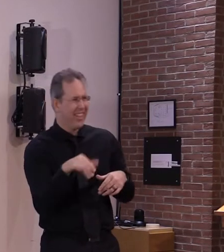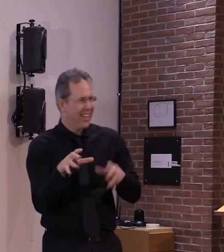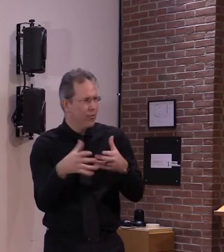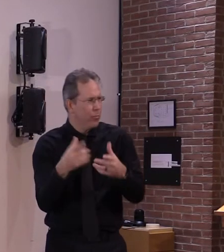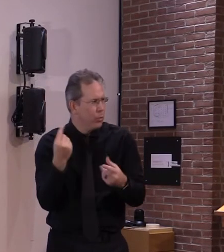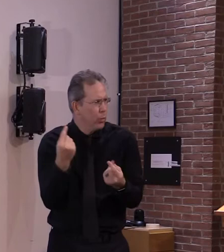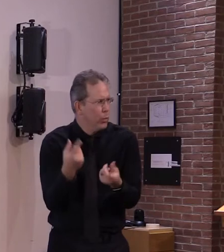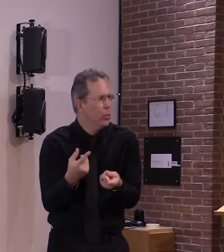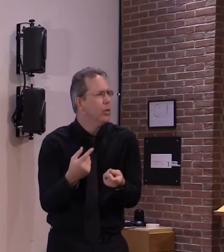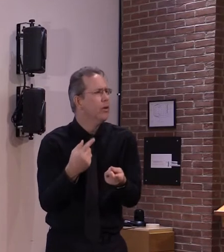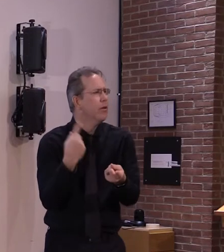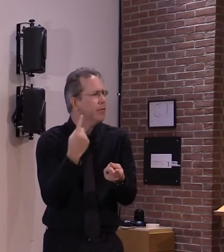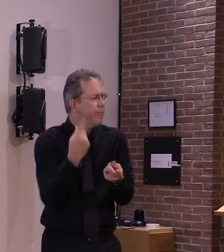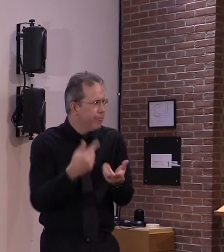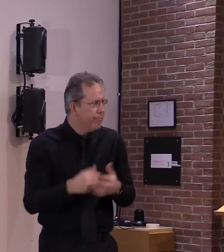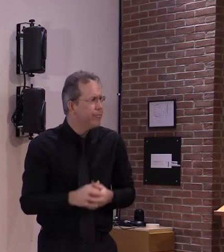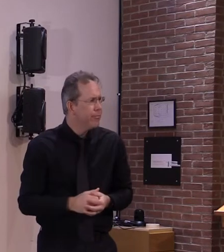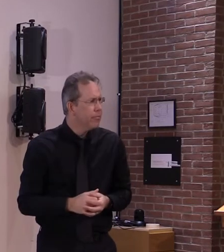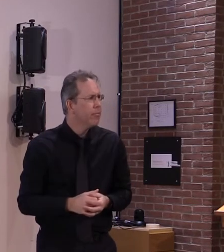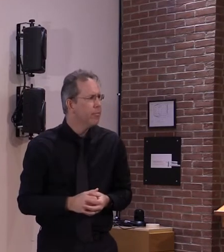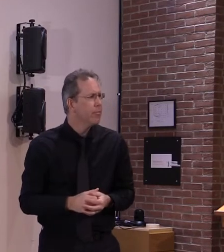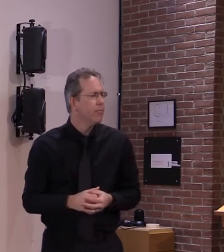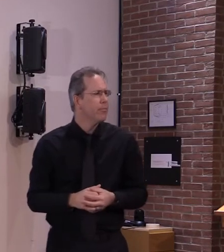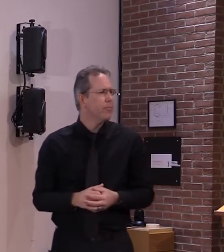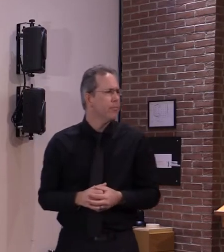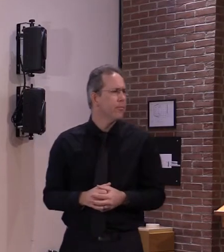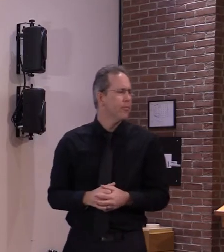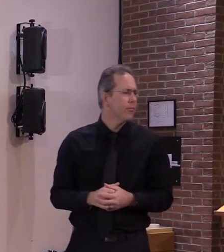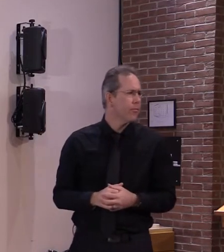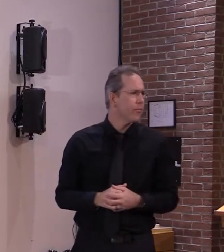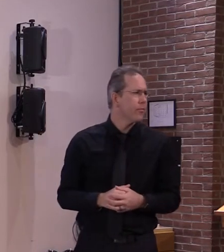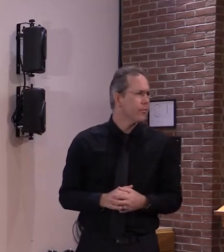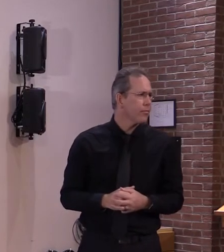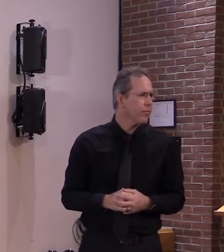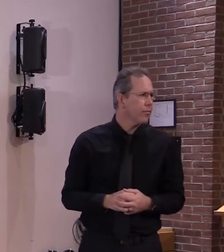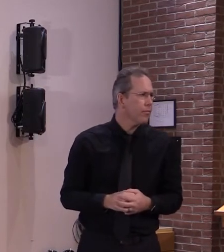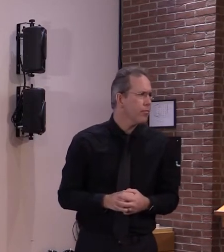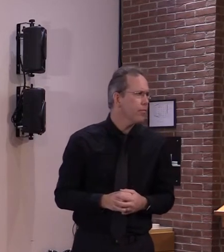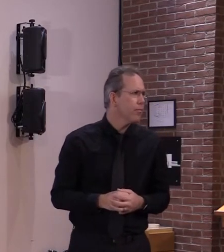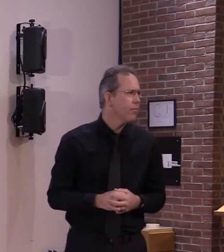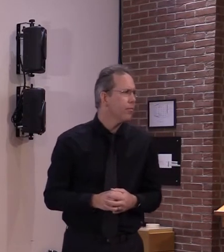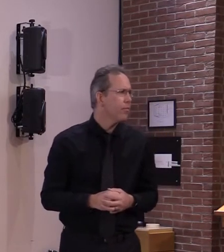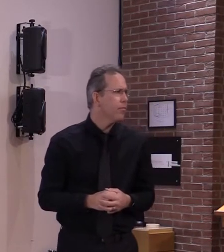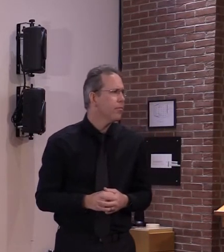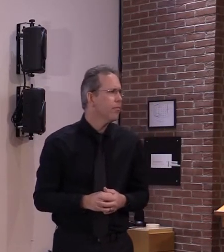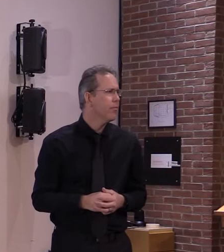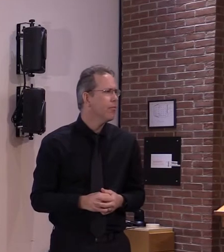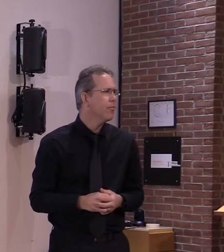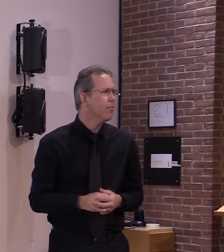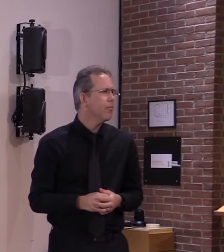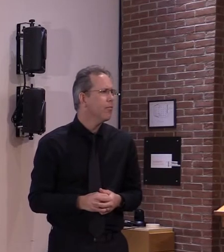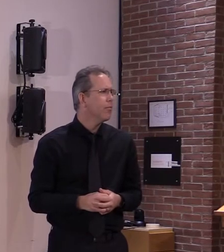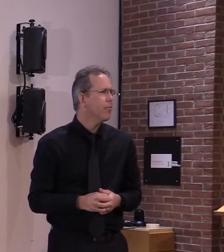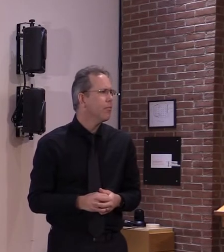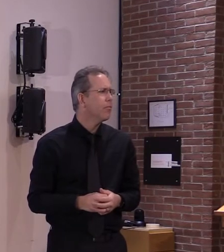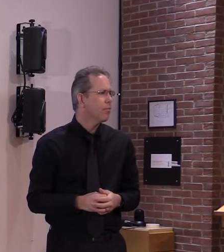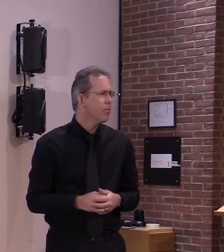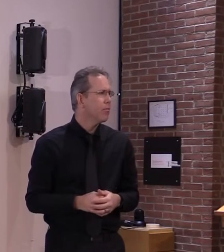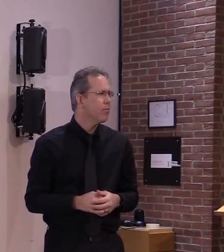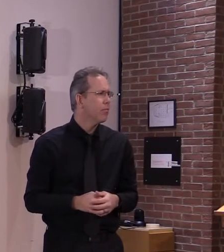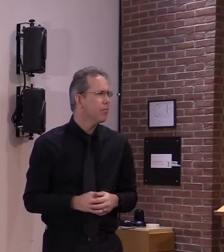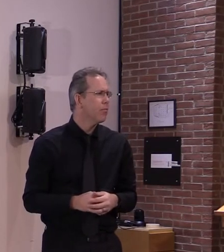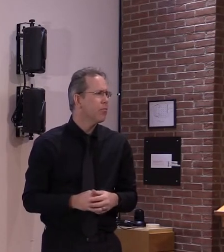okay maybe i'll follow up to get that number thank you sure tim vermont business magazine